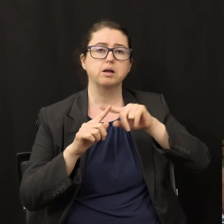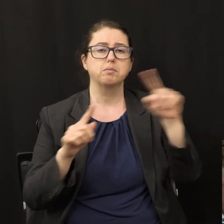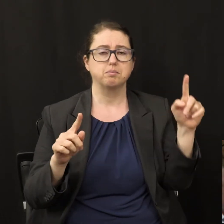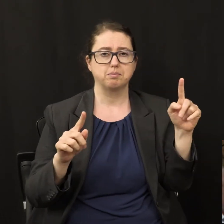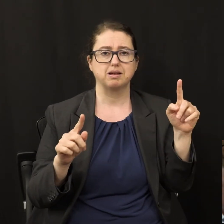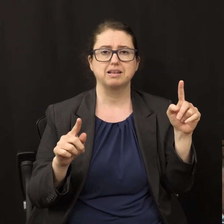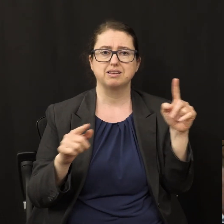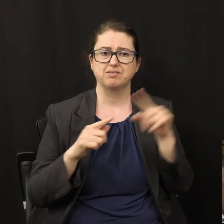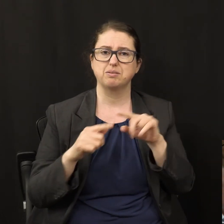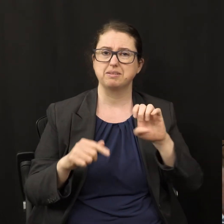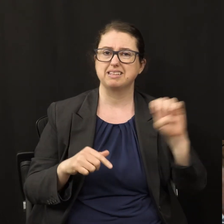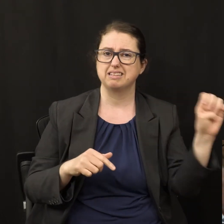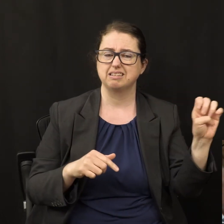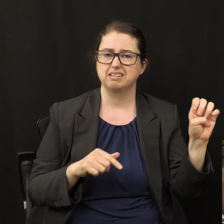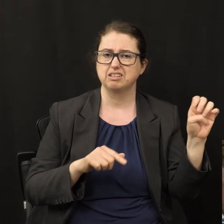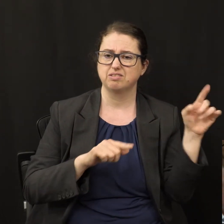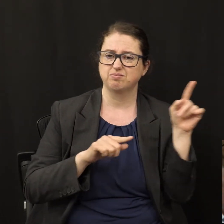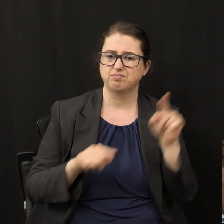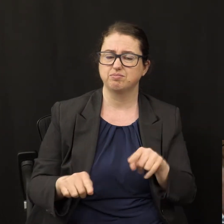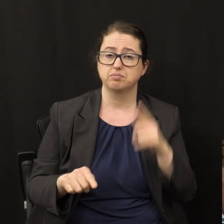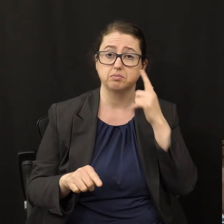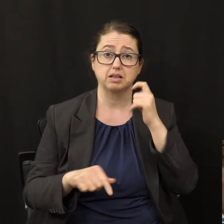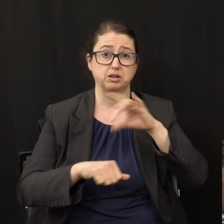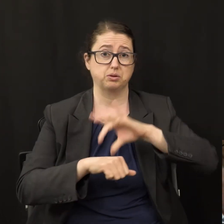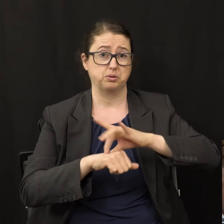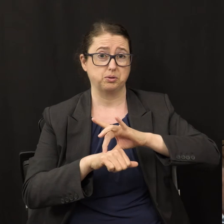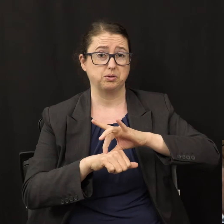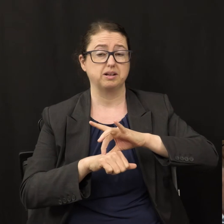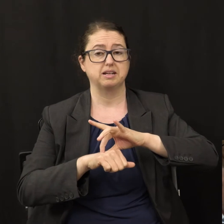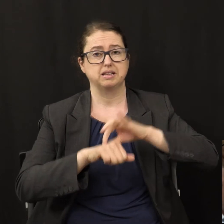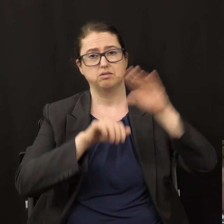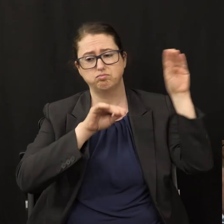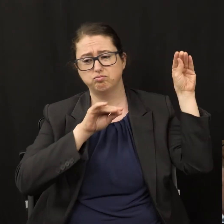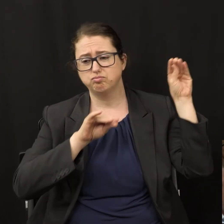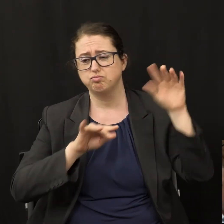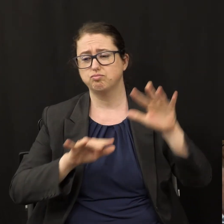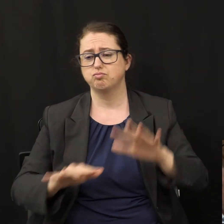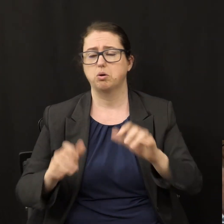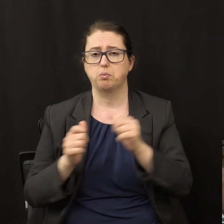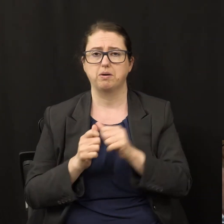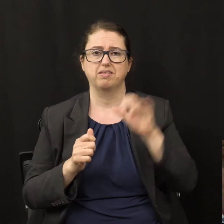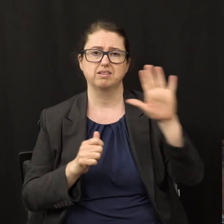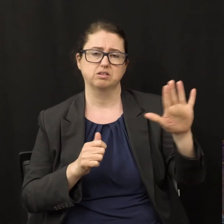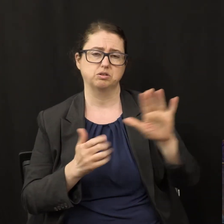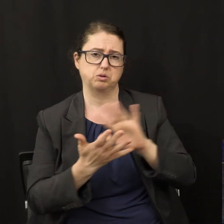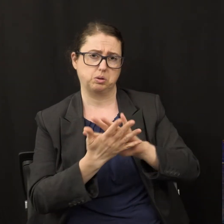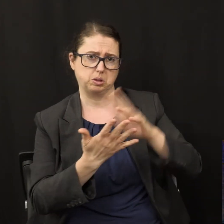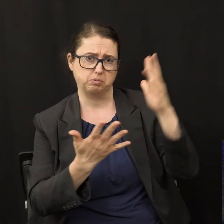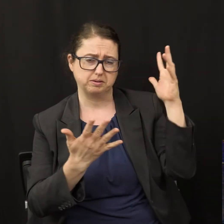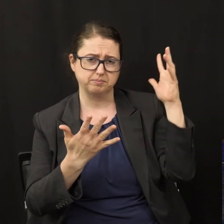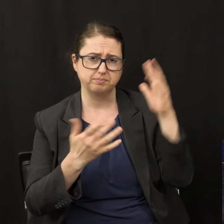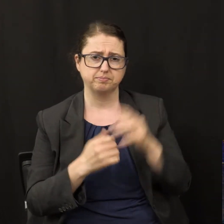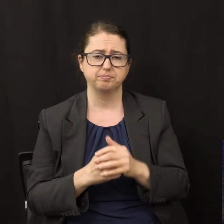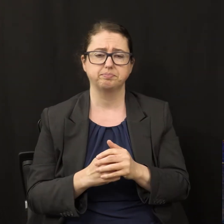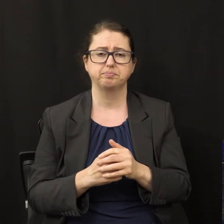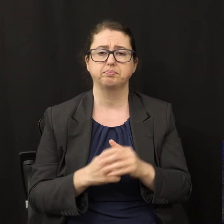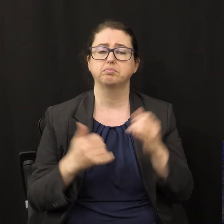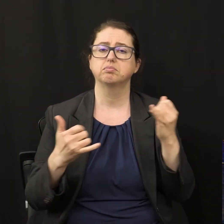east, because the earth is enlightened with his glory. Now, let's go to amazing fact